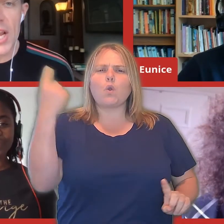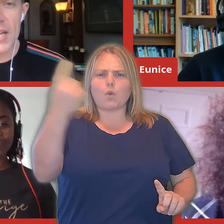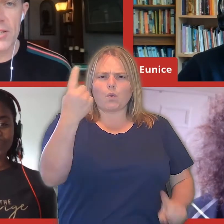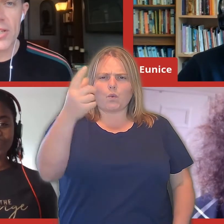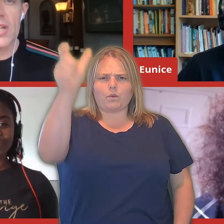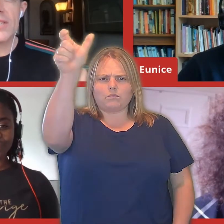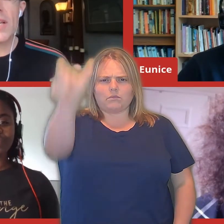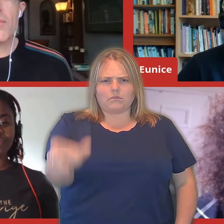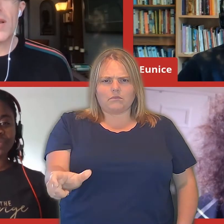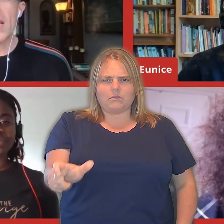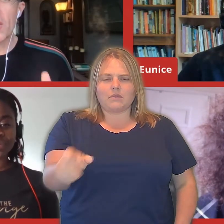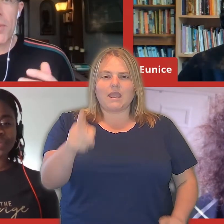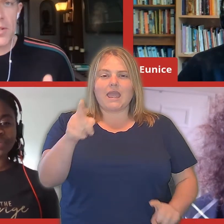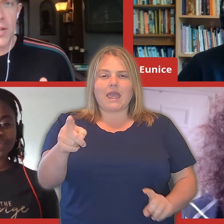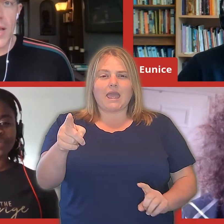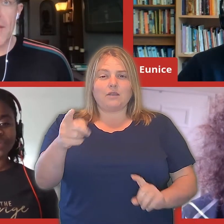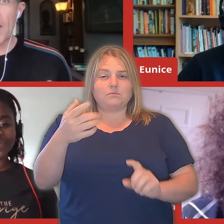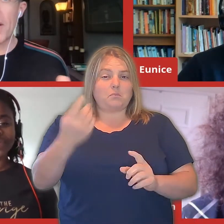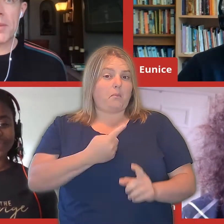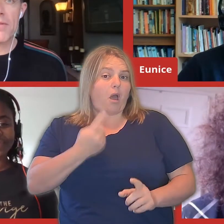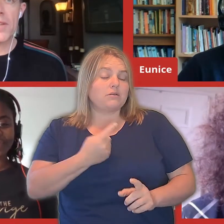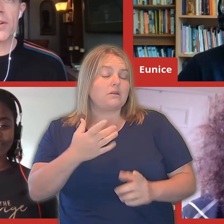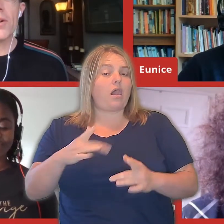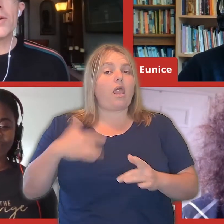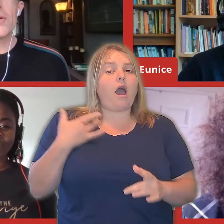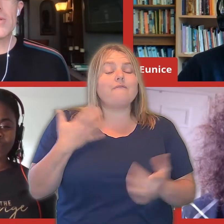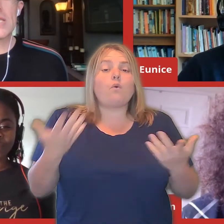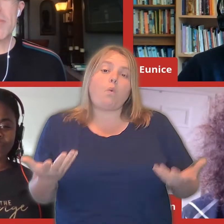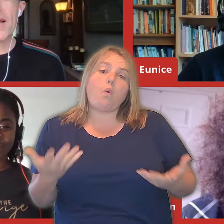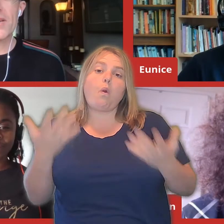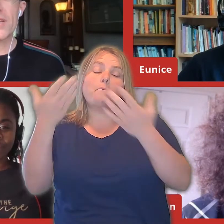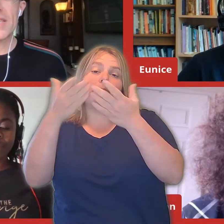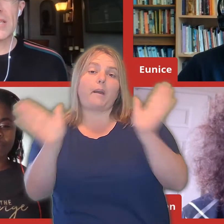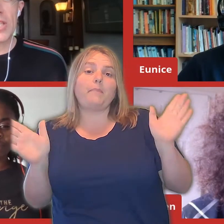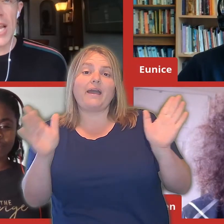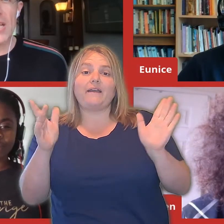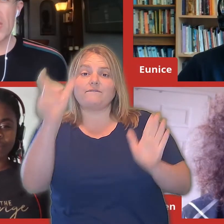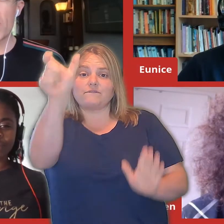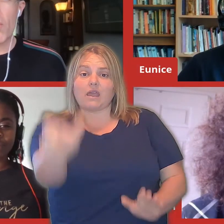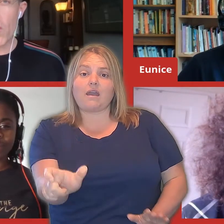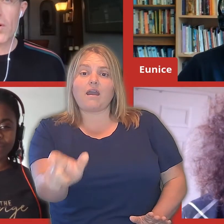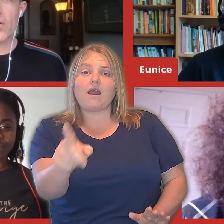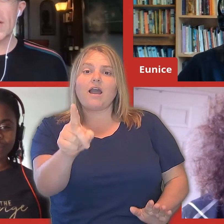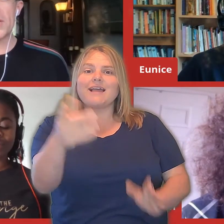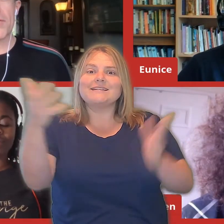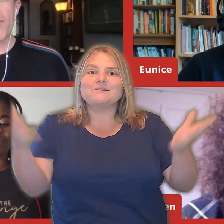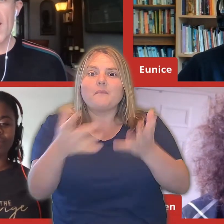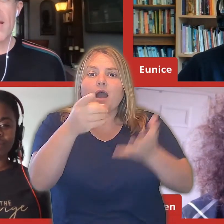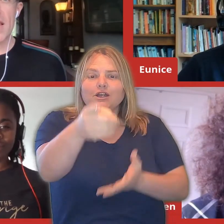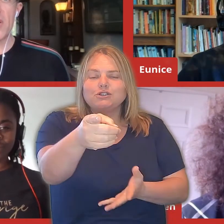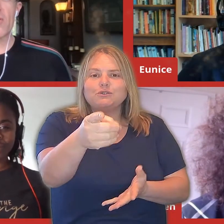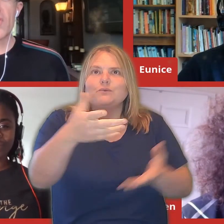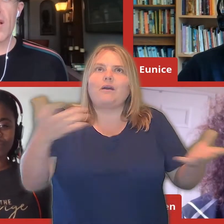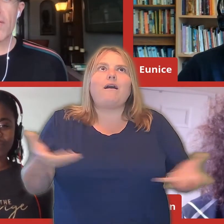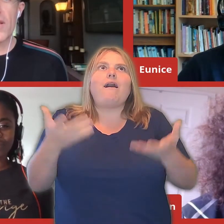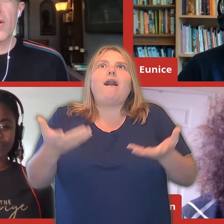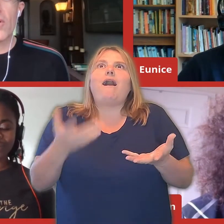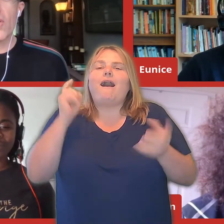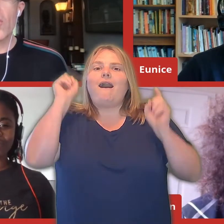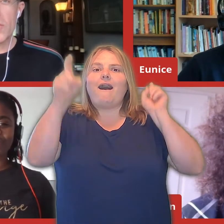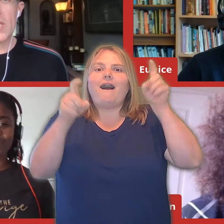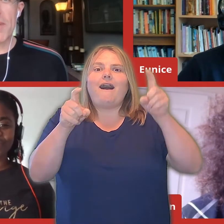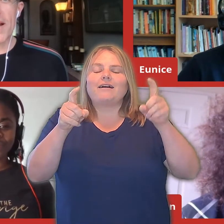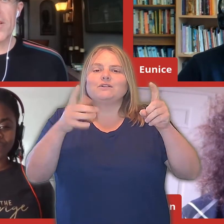seek change? Someone in your personal life, a public figure, who's inspired you to seek change in the world, in your faith, in yourself?